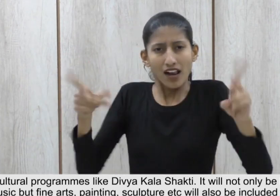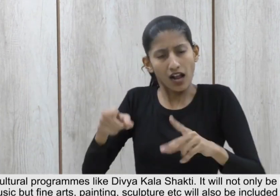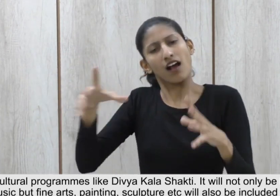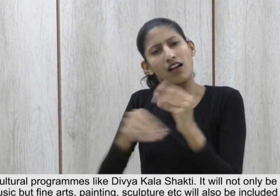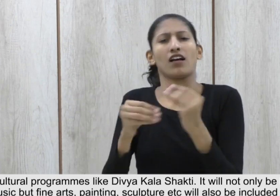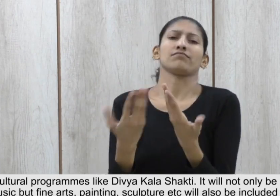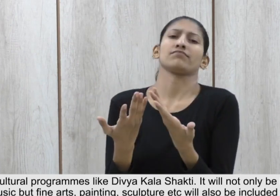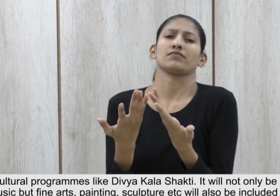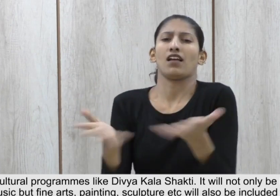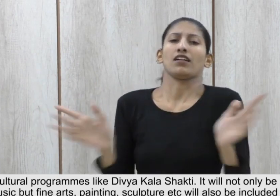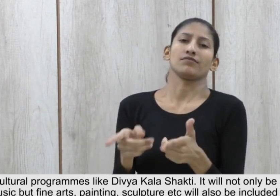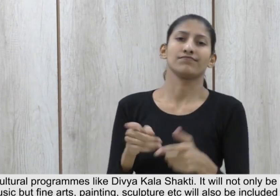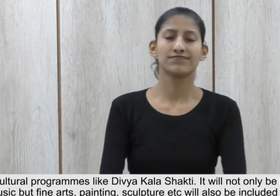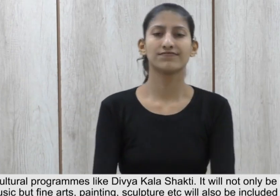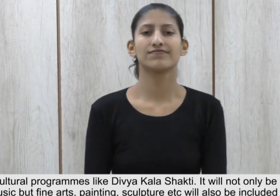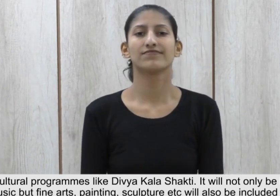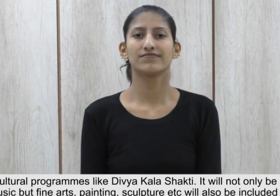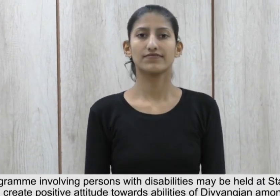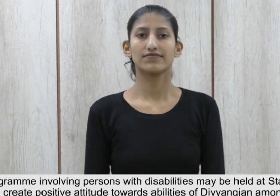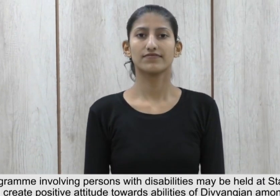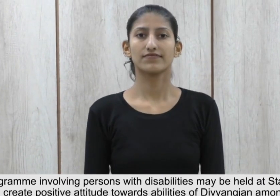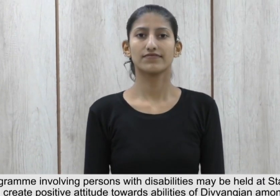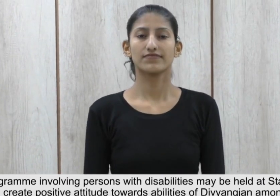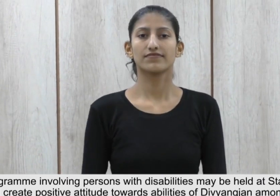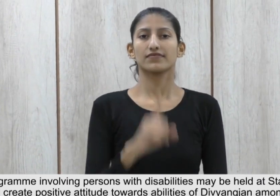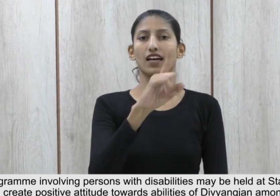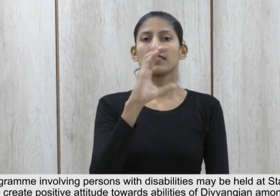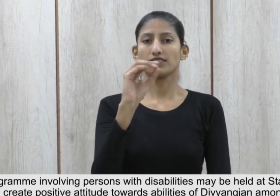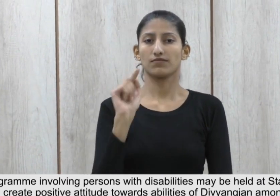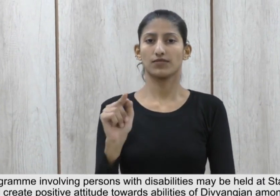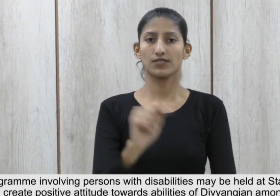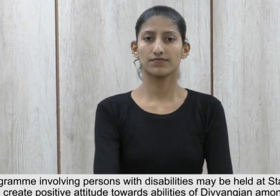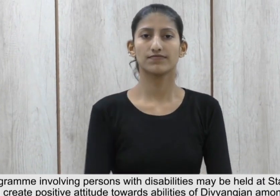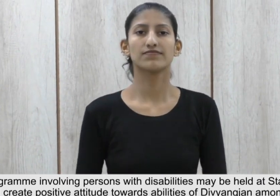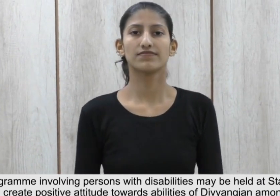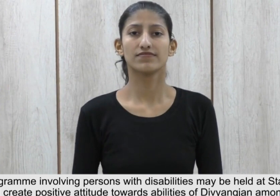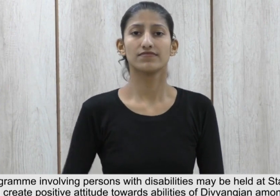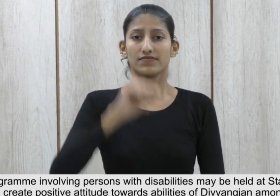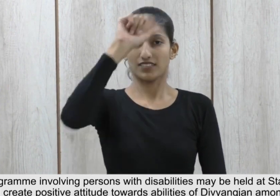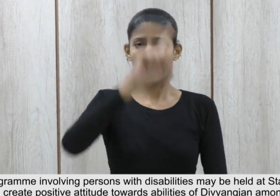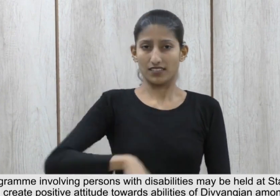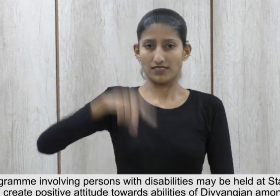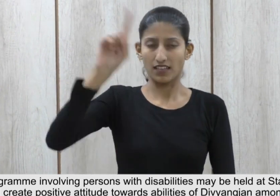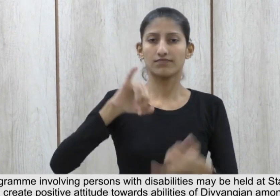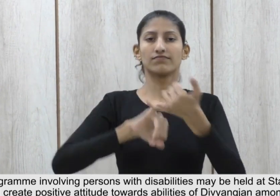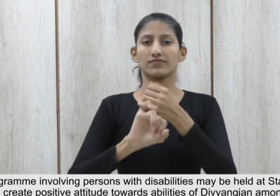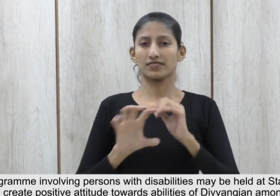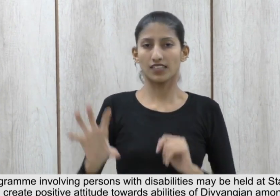included in future 14.1. program